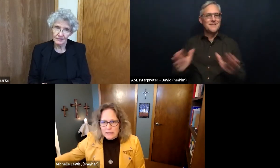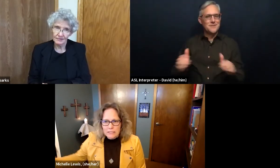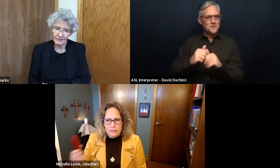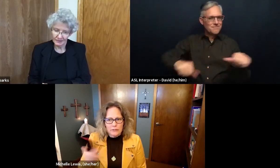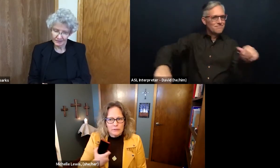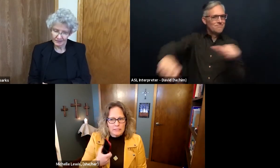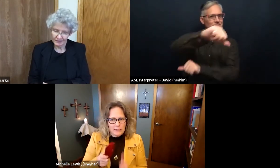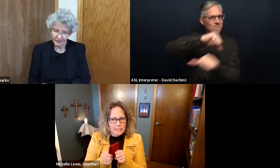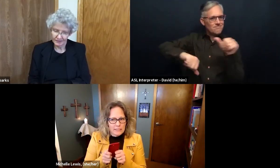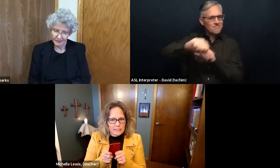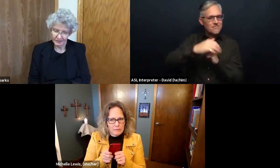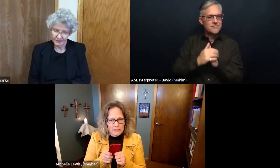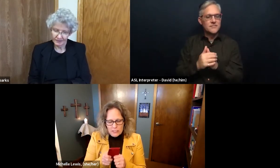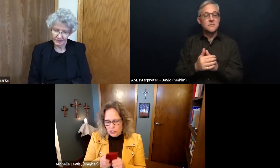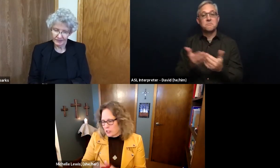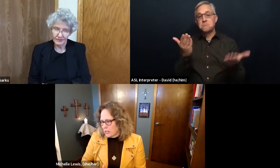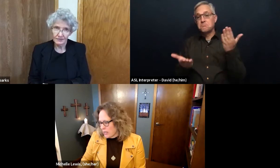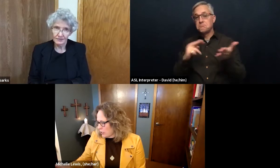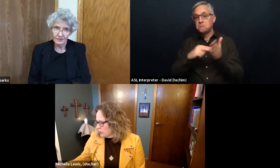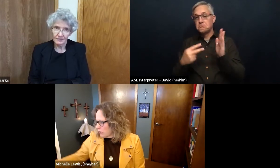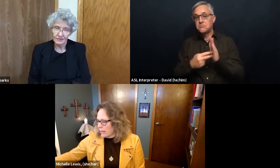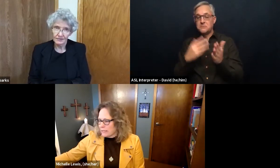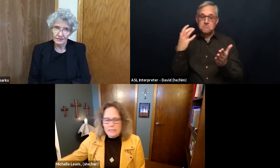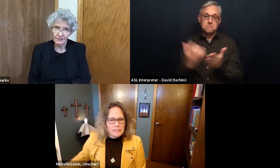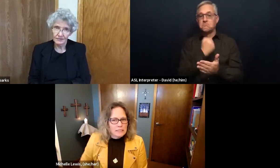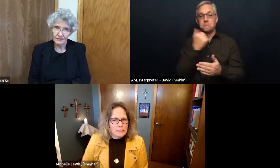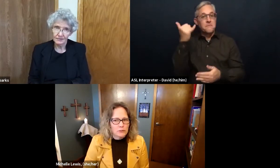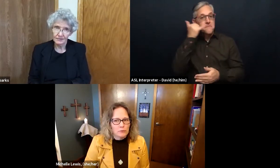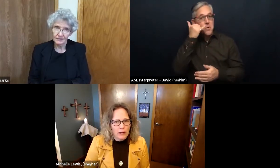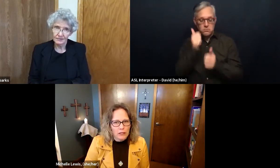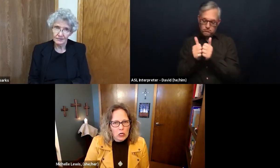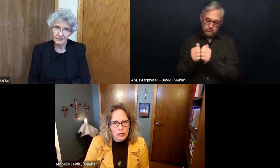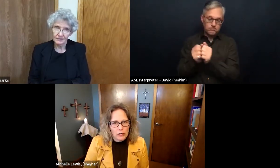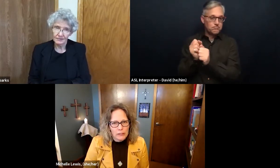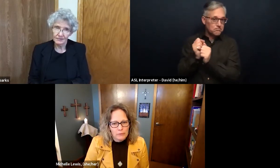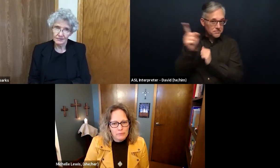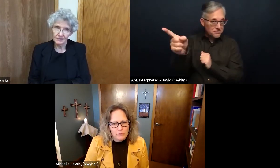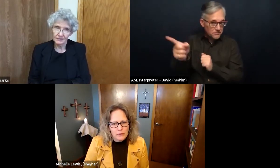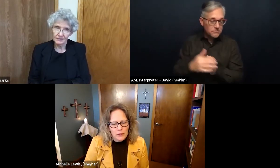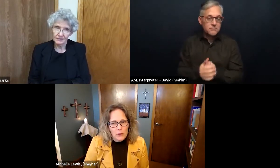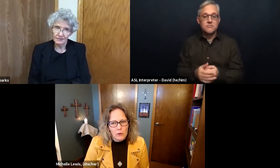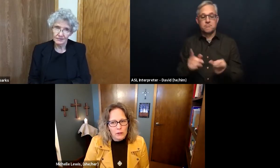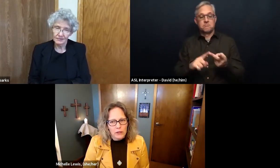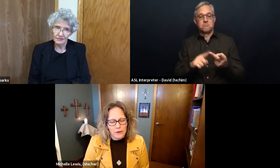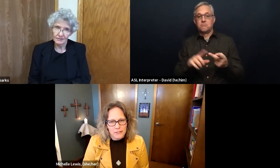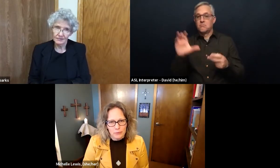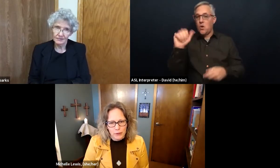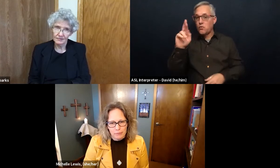to send a text message. You might need to write a card. Or call someone.